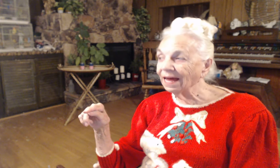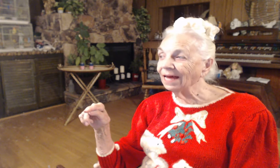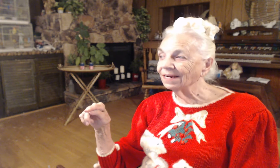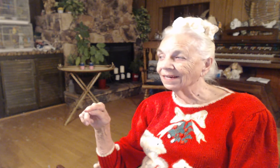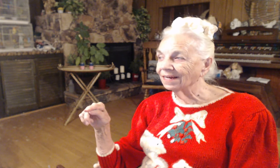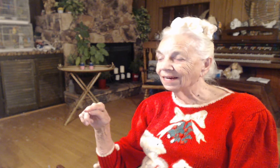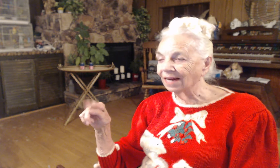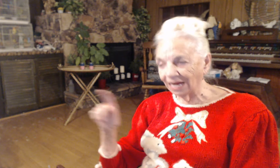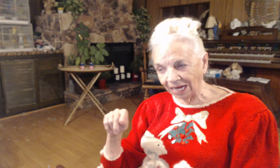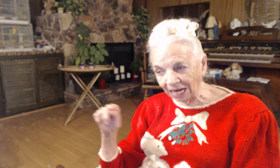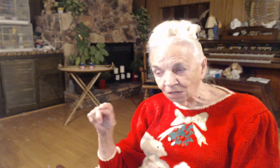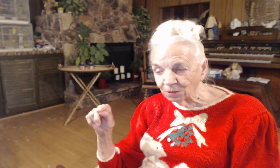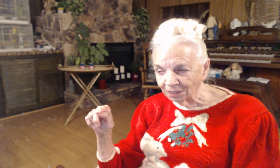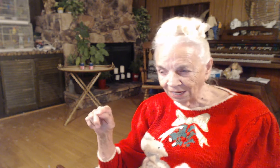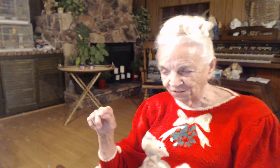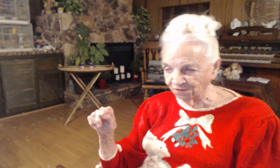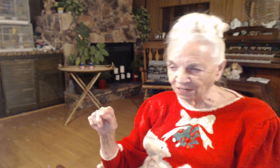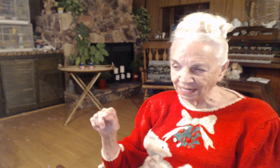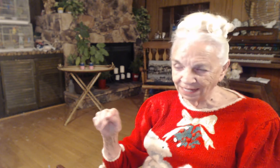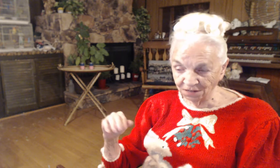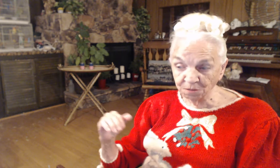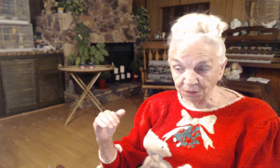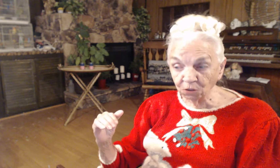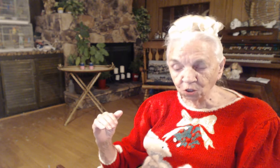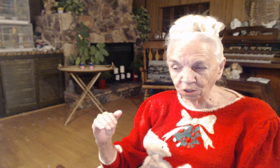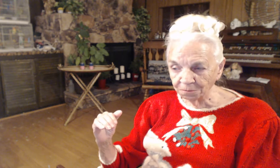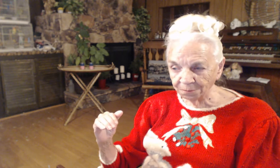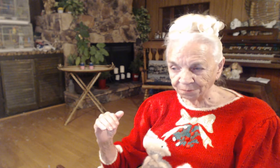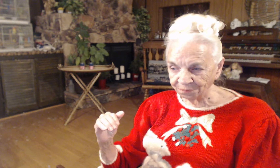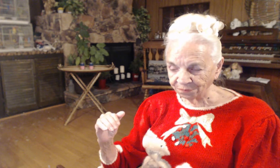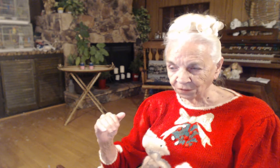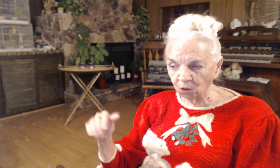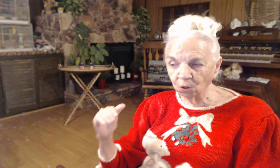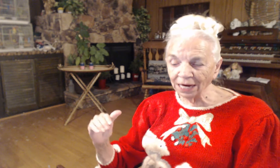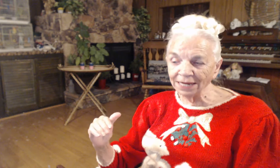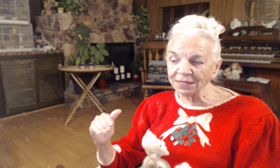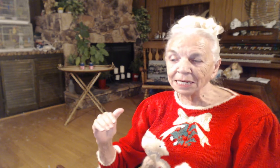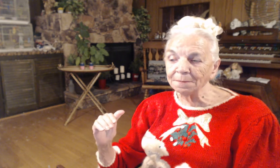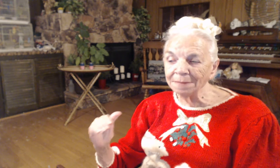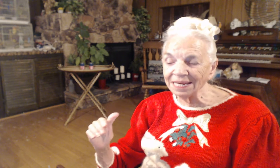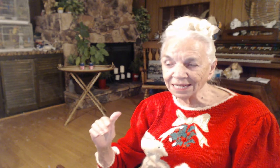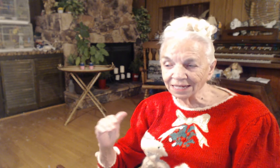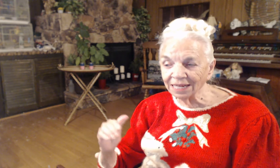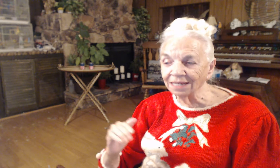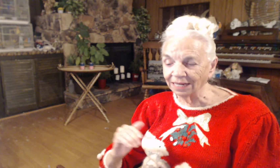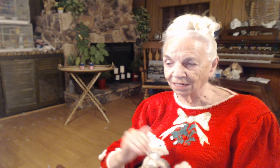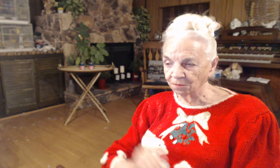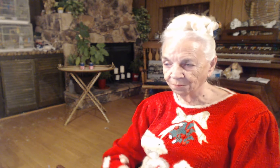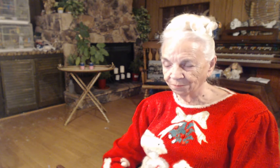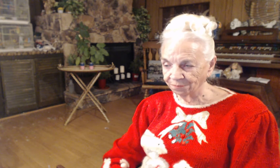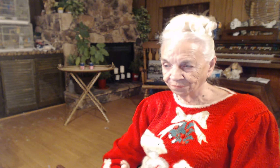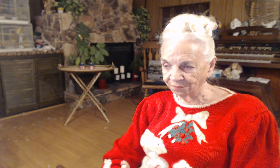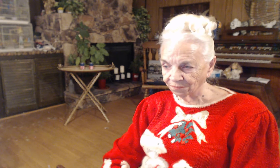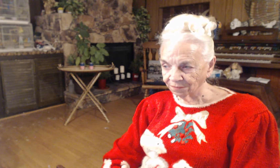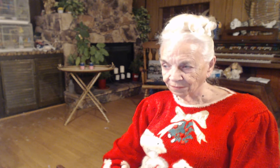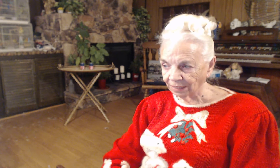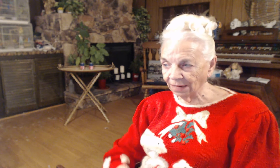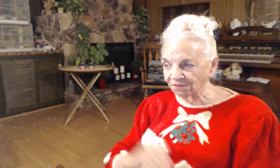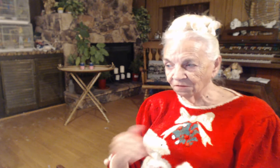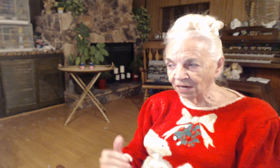That I would classify as a miracle or an immediate healing. Have you ever had a